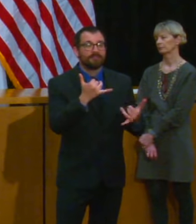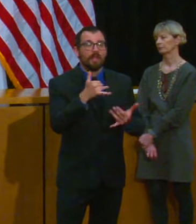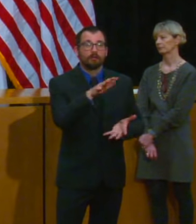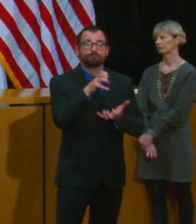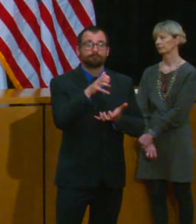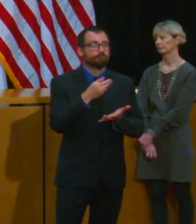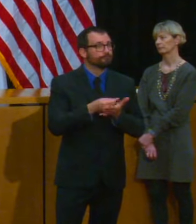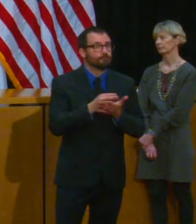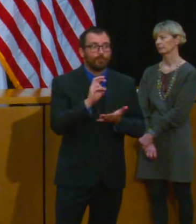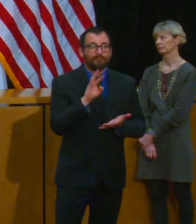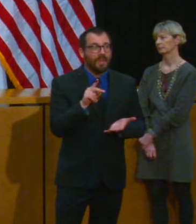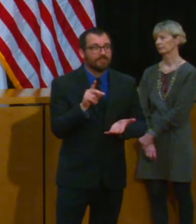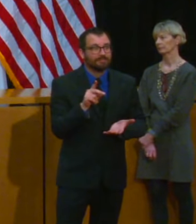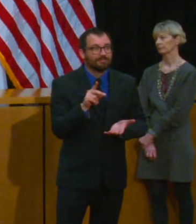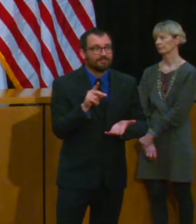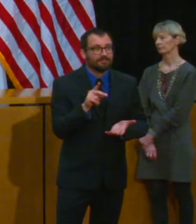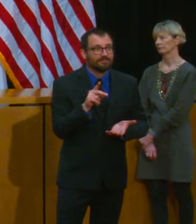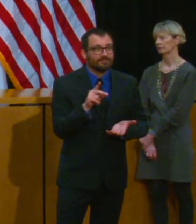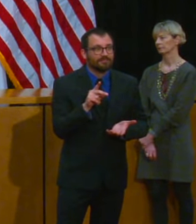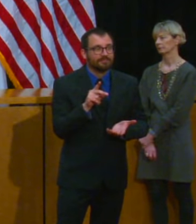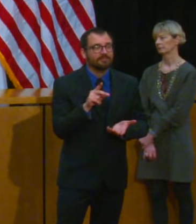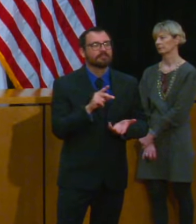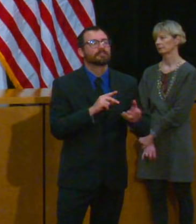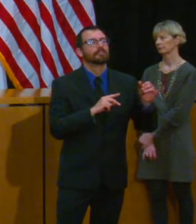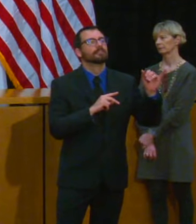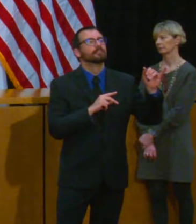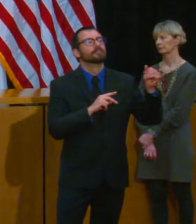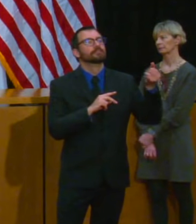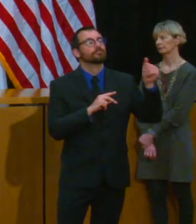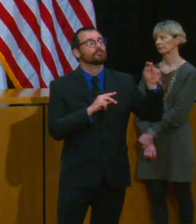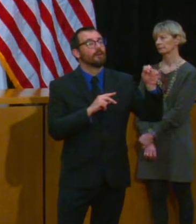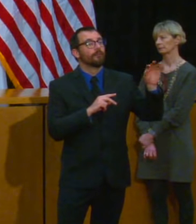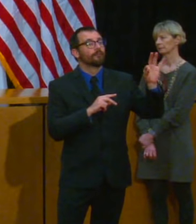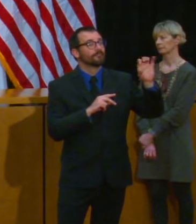obviously were going to get a refund usually file earlier Um,